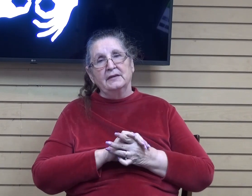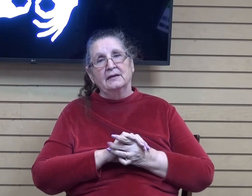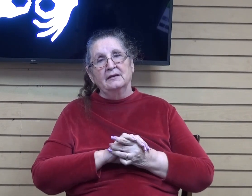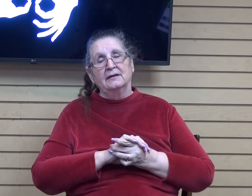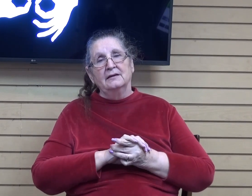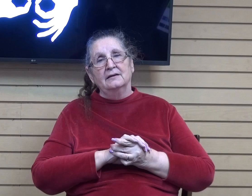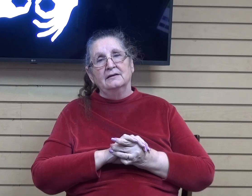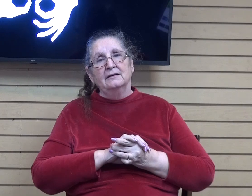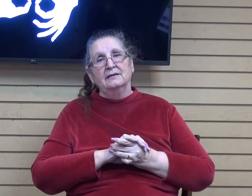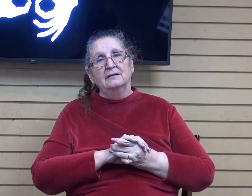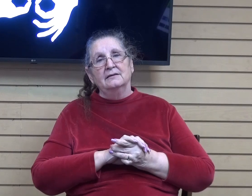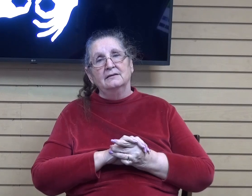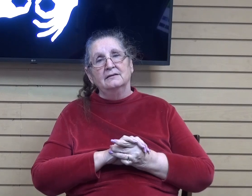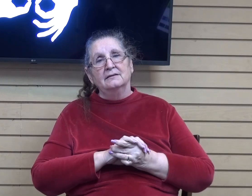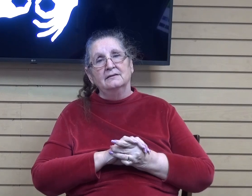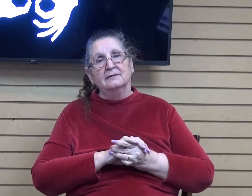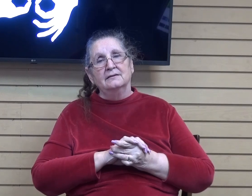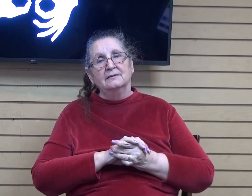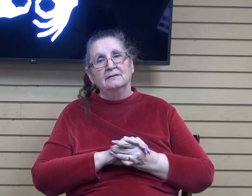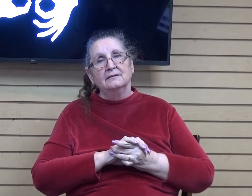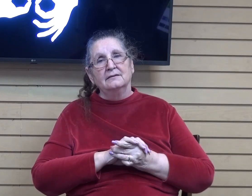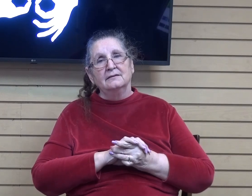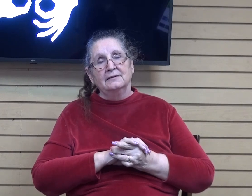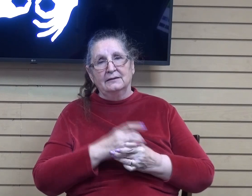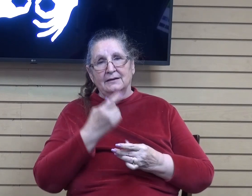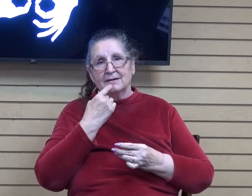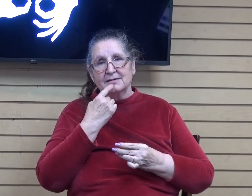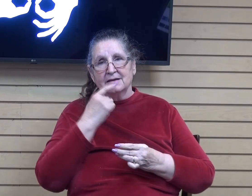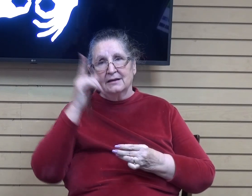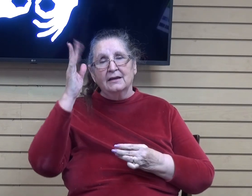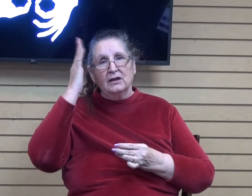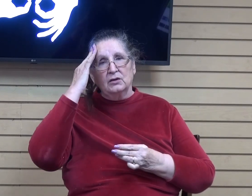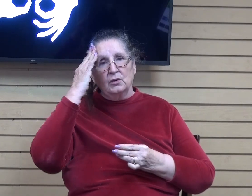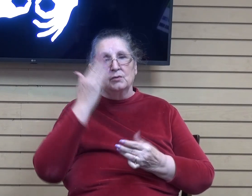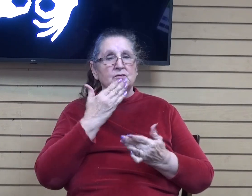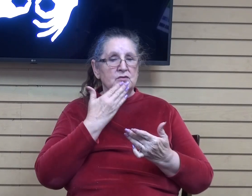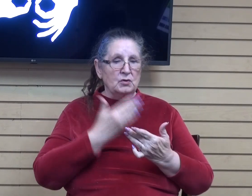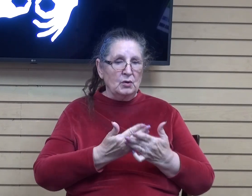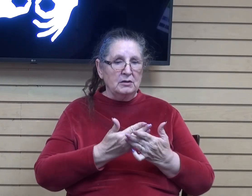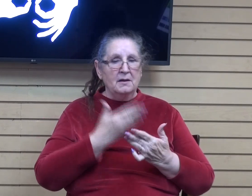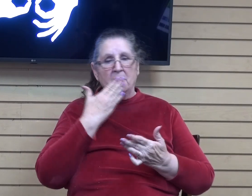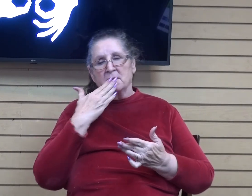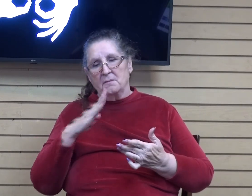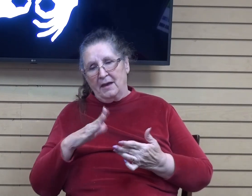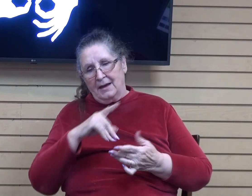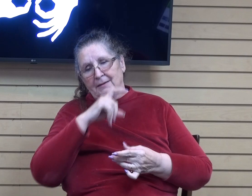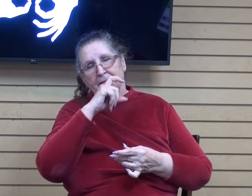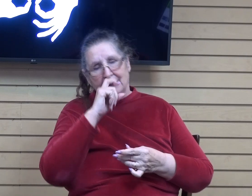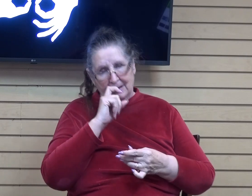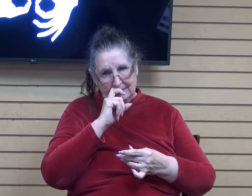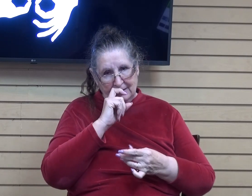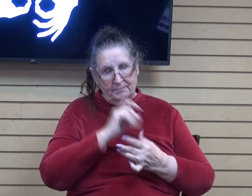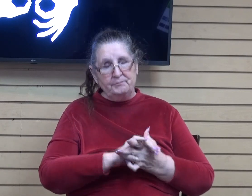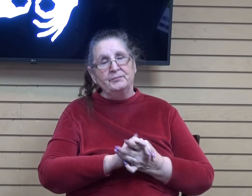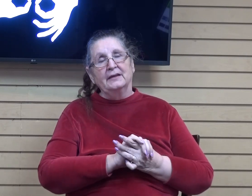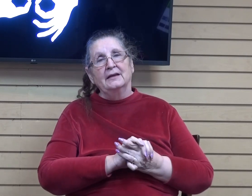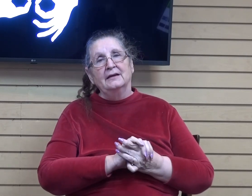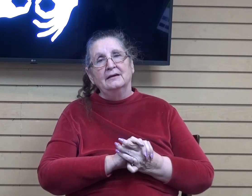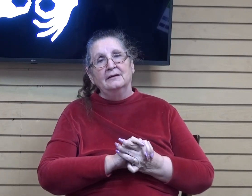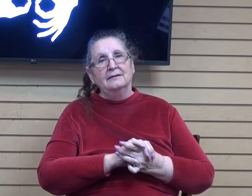like i said he knows the good the bad the bad the um despite all